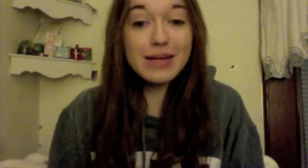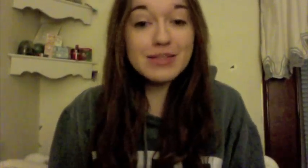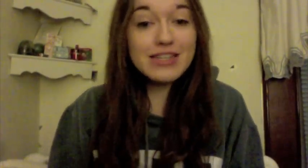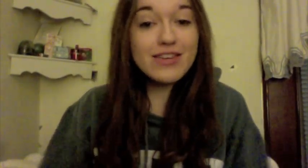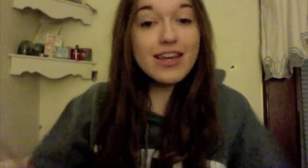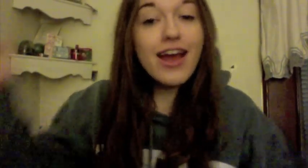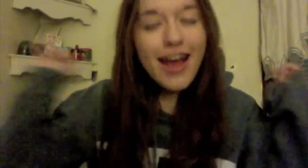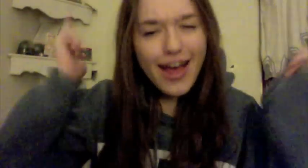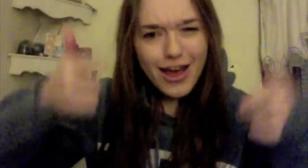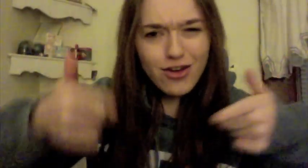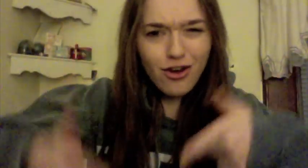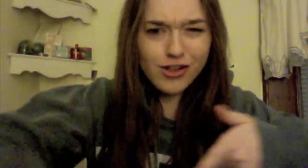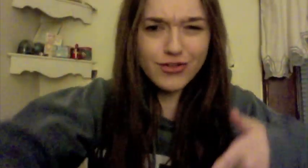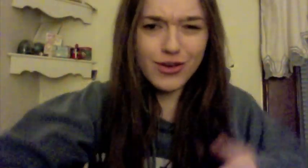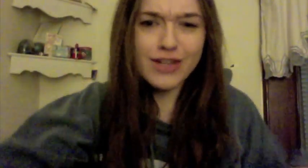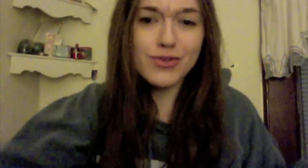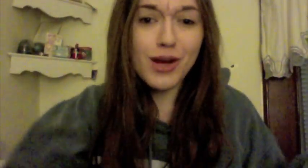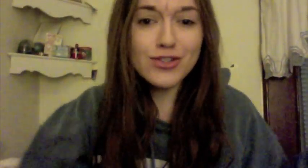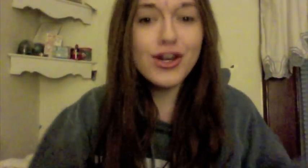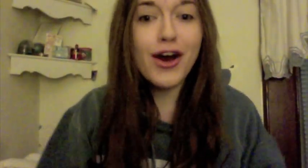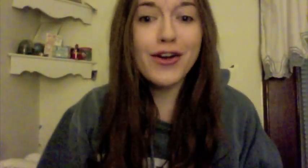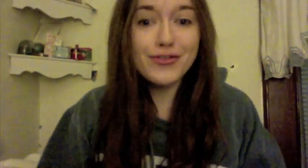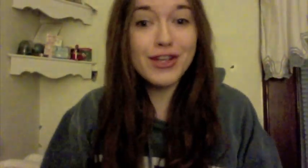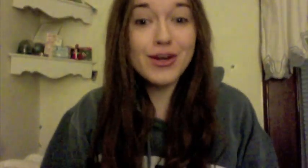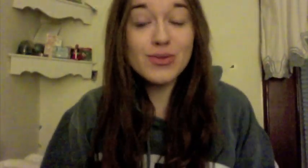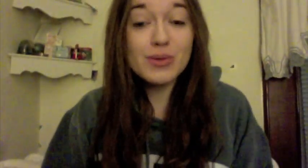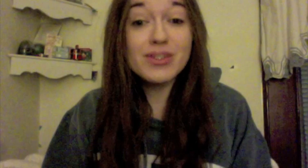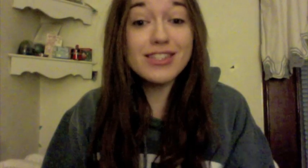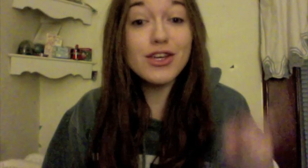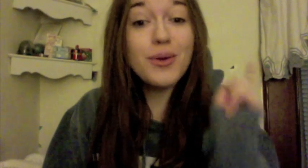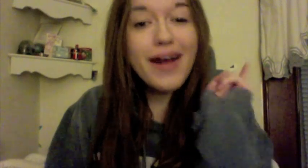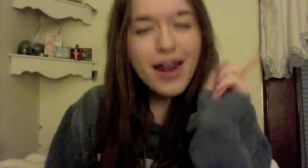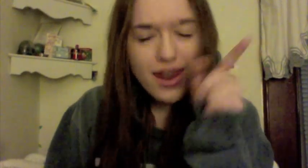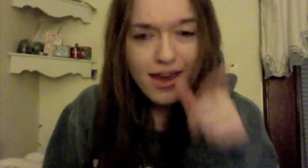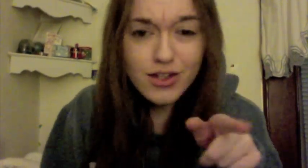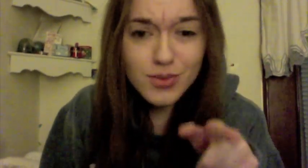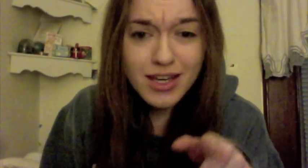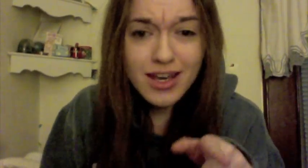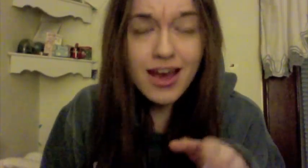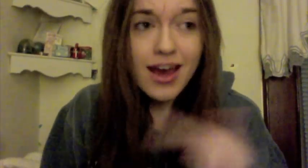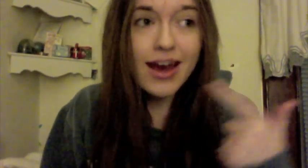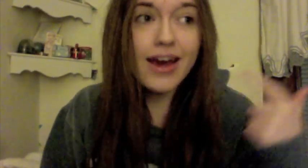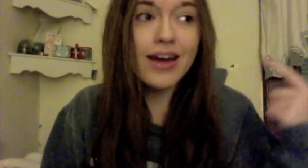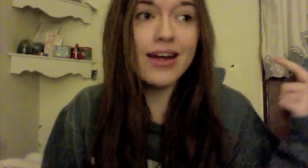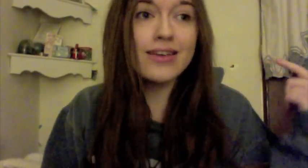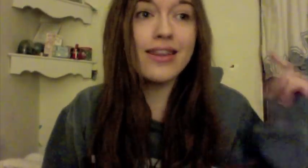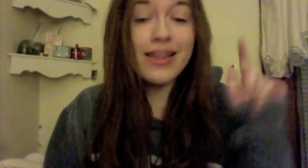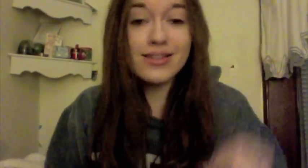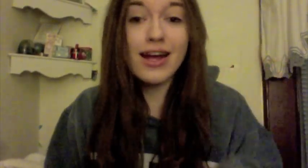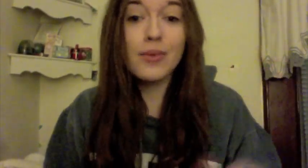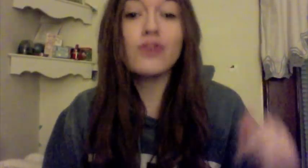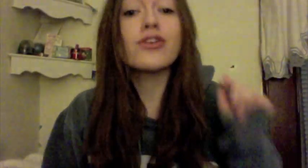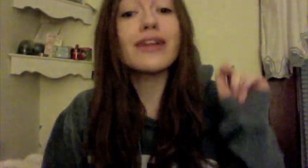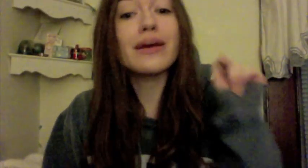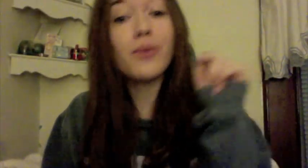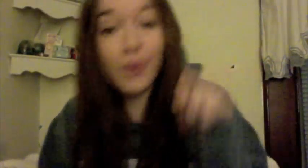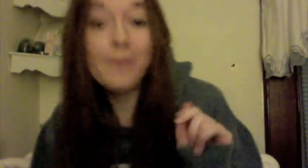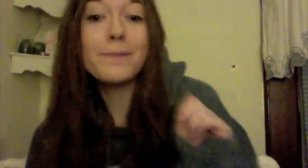MTV, and all of you guys for watching our videos. We will see you next week, and this time we really won't be